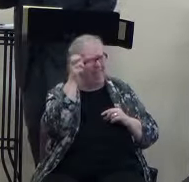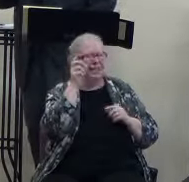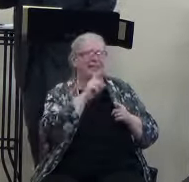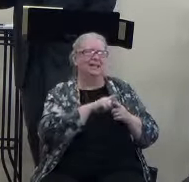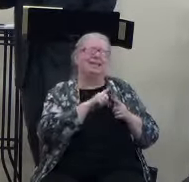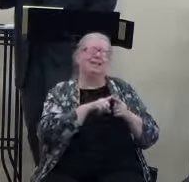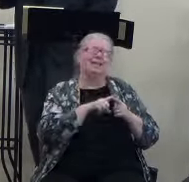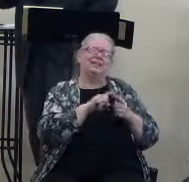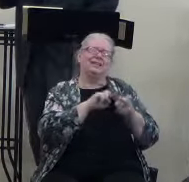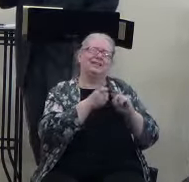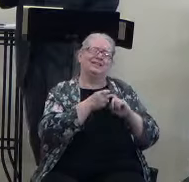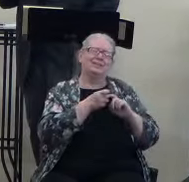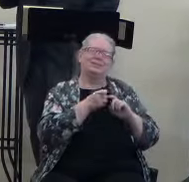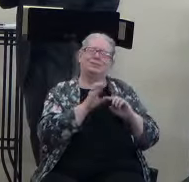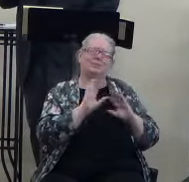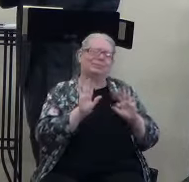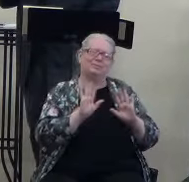I'm my own worst enemy.